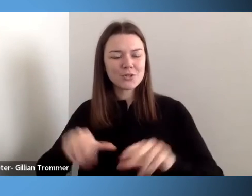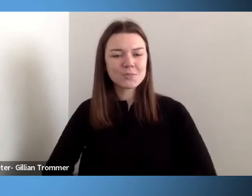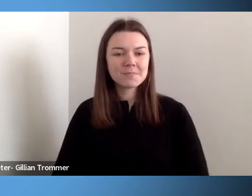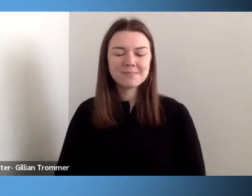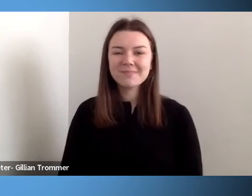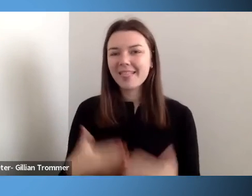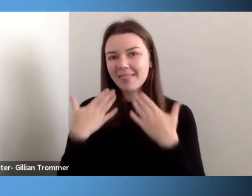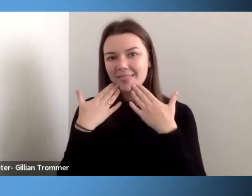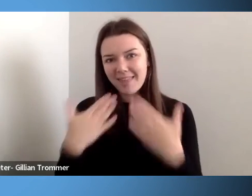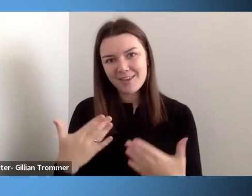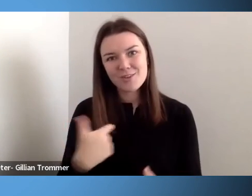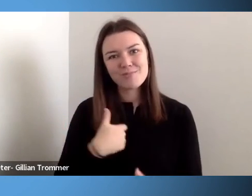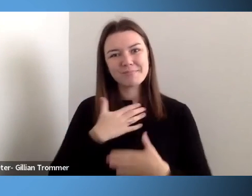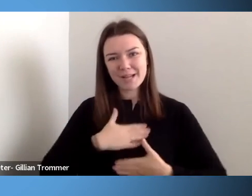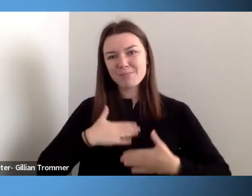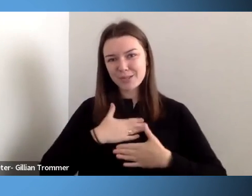today.